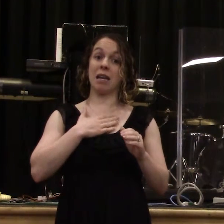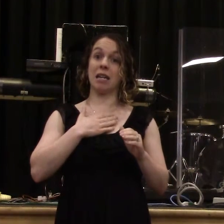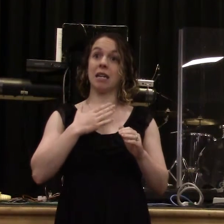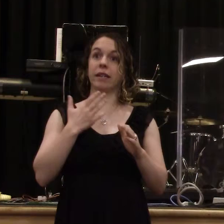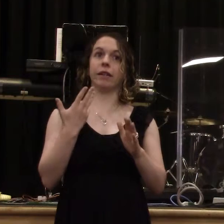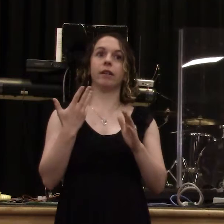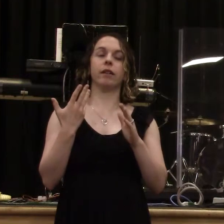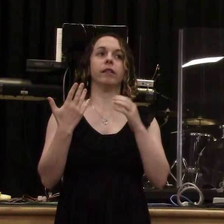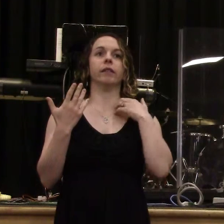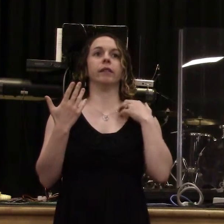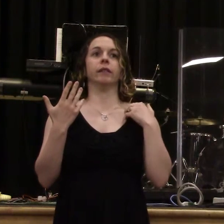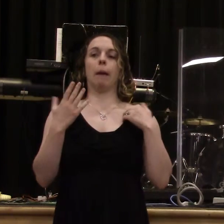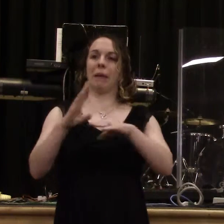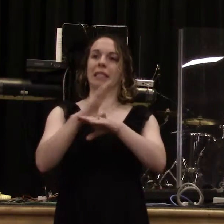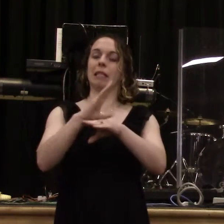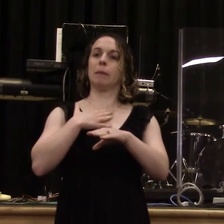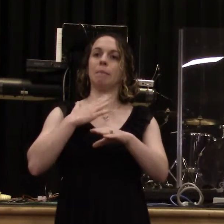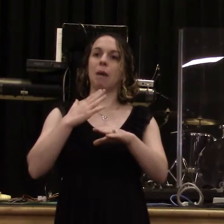Christians should never put business before God?